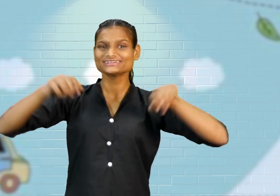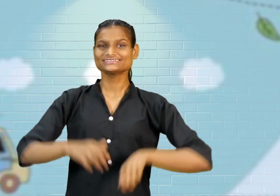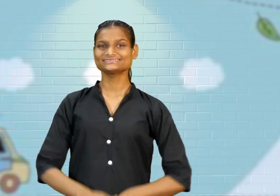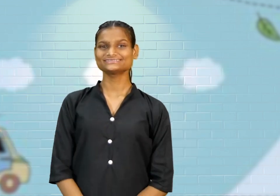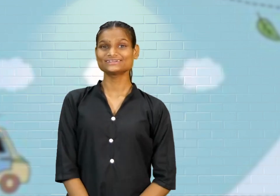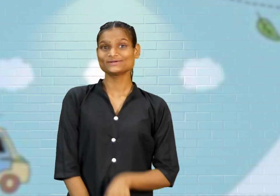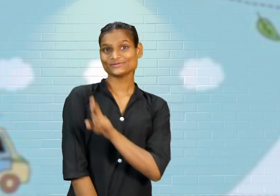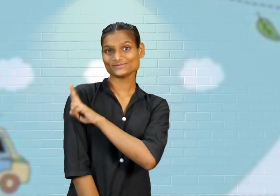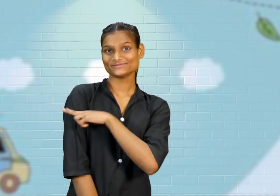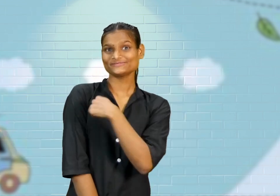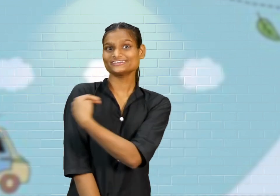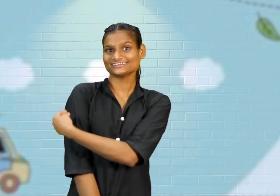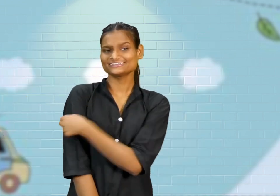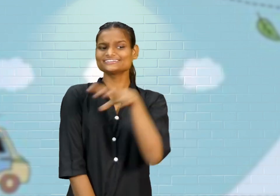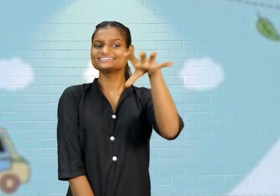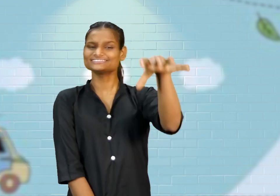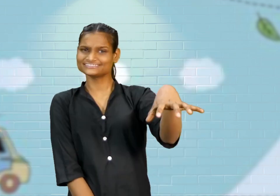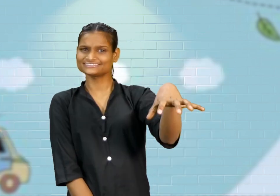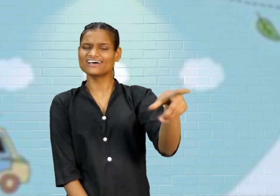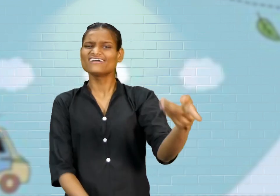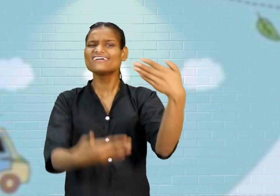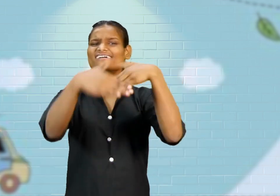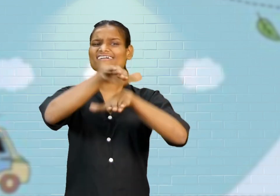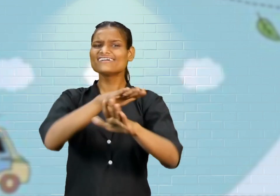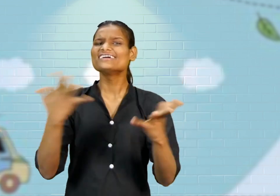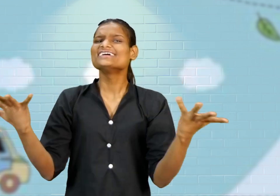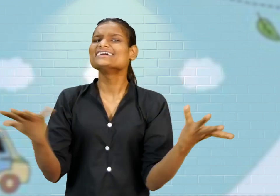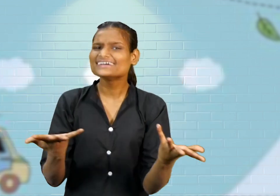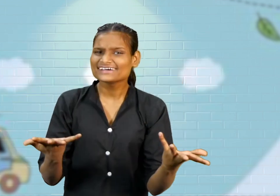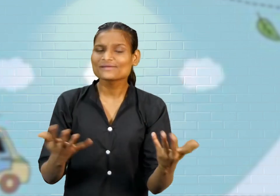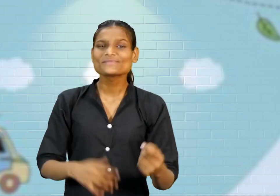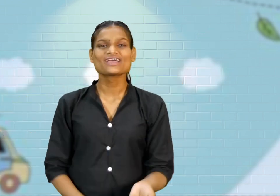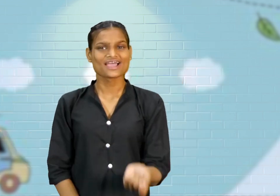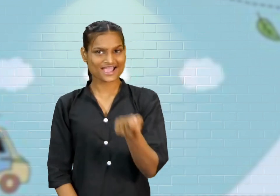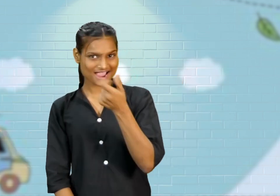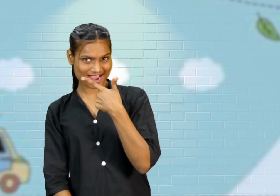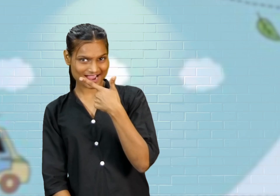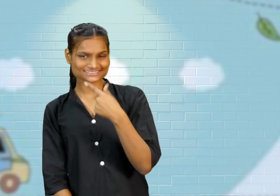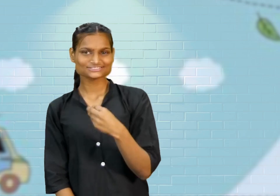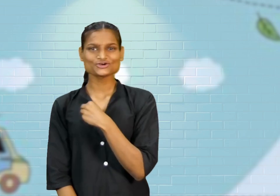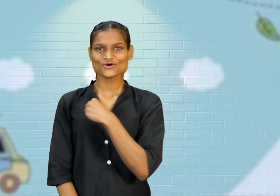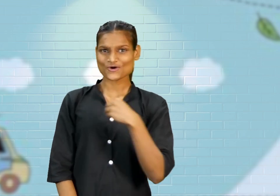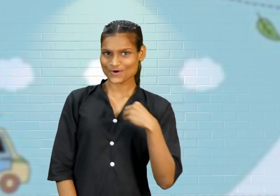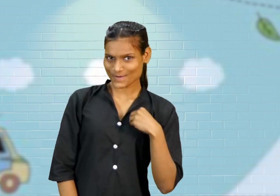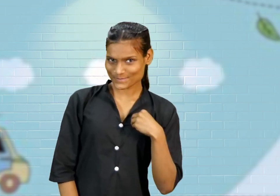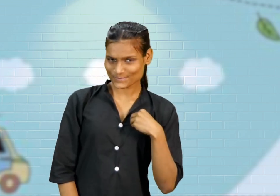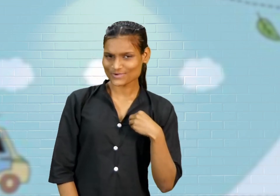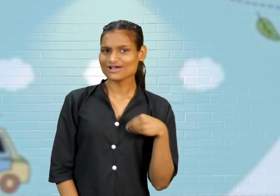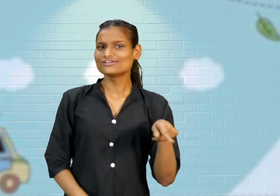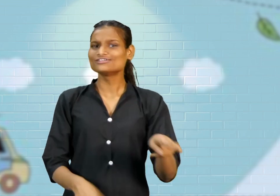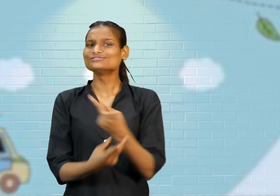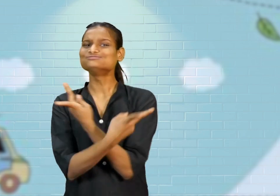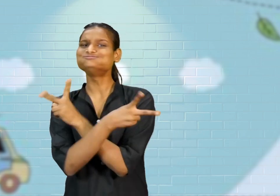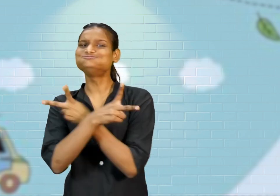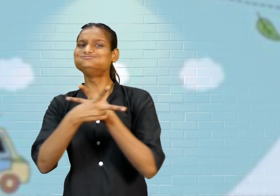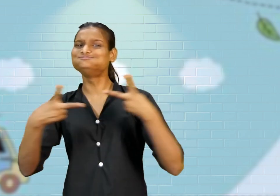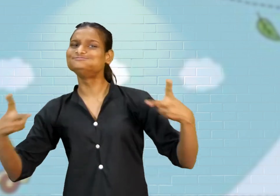Today, we are going to learn about hospital words such as medicine, doctor, and